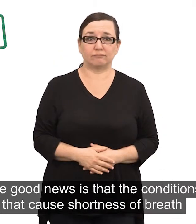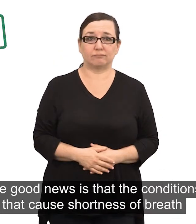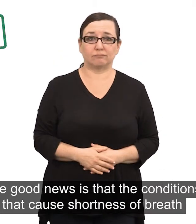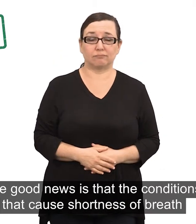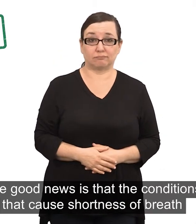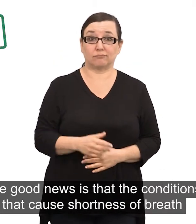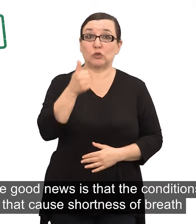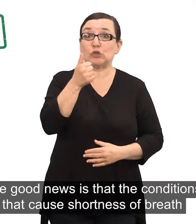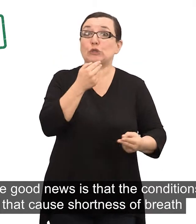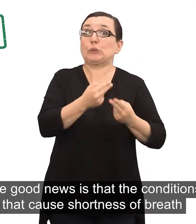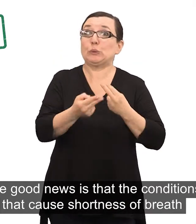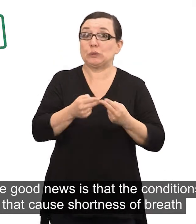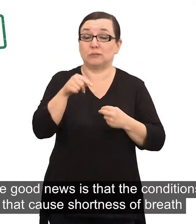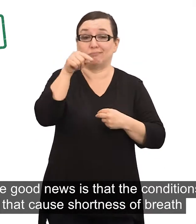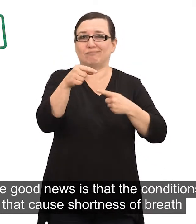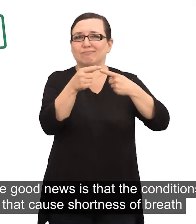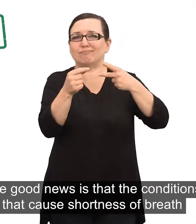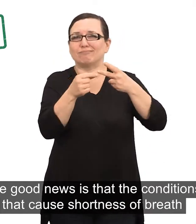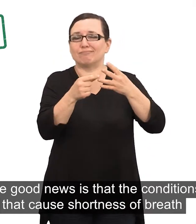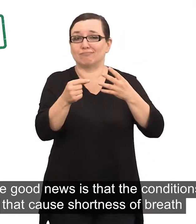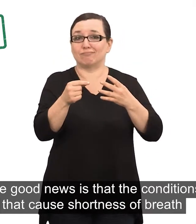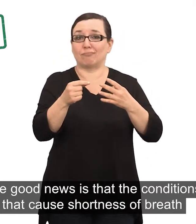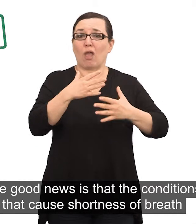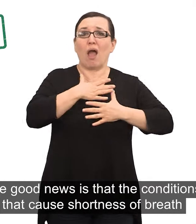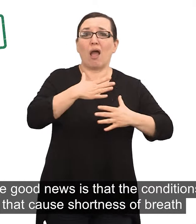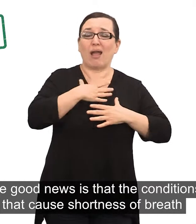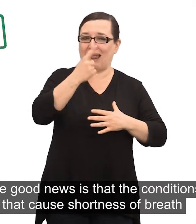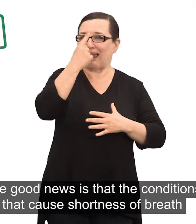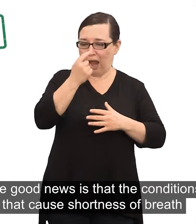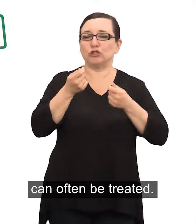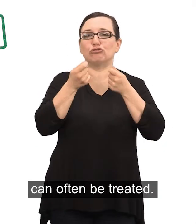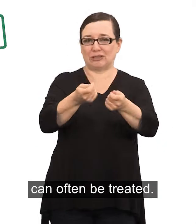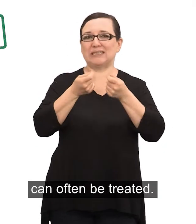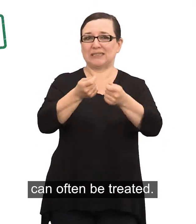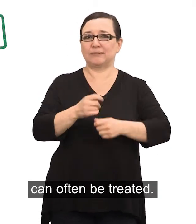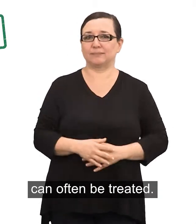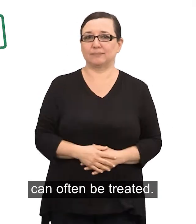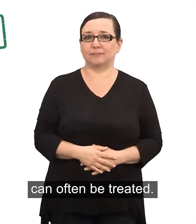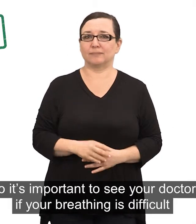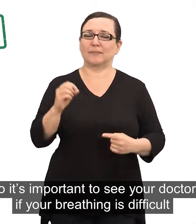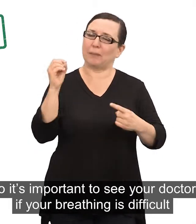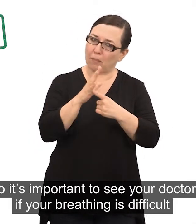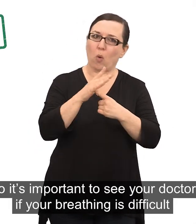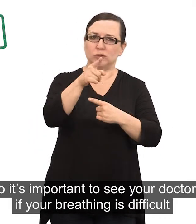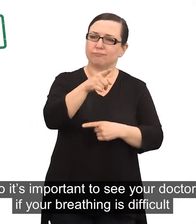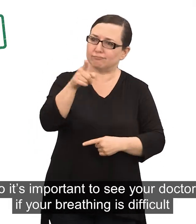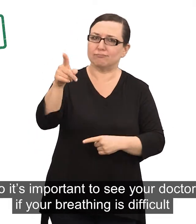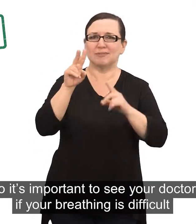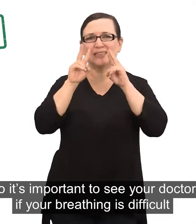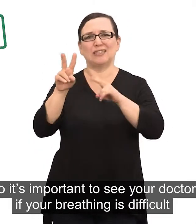The good news is that the conditions that cause shortness of breath can often be treated. So it's important to see your